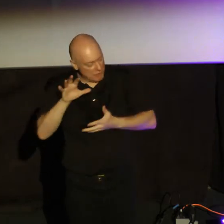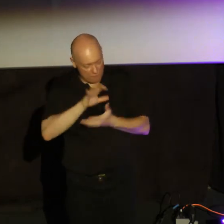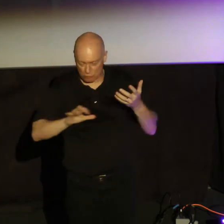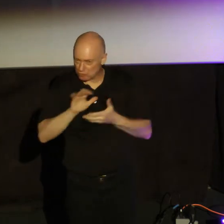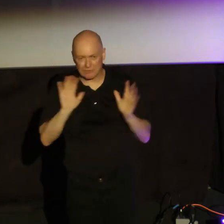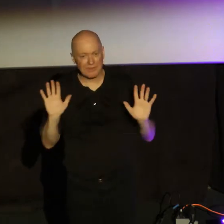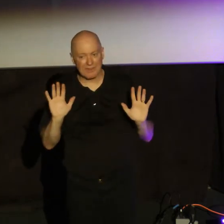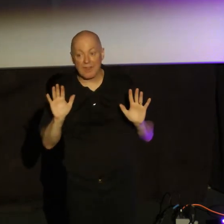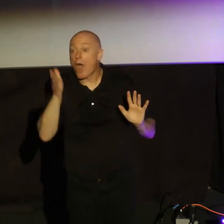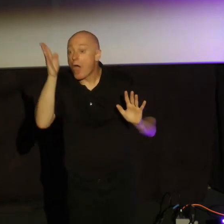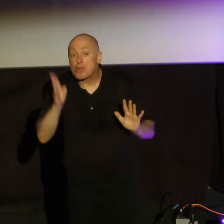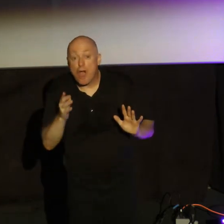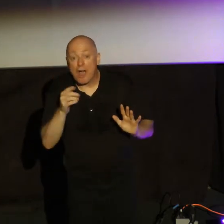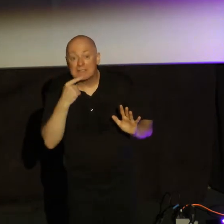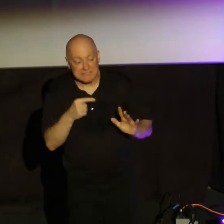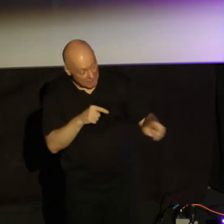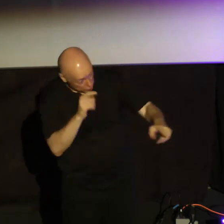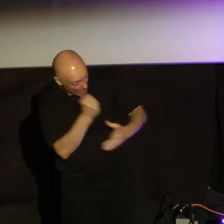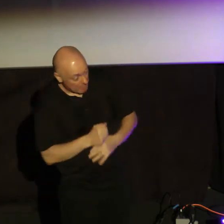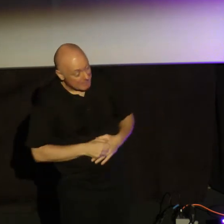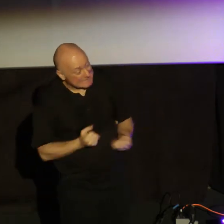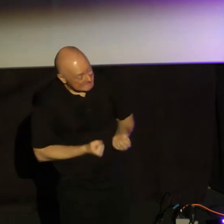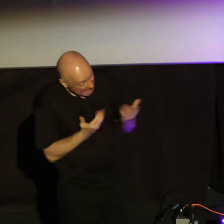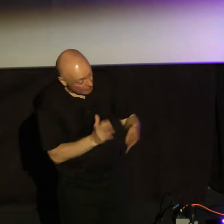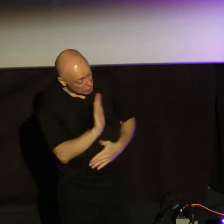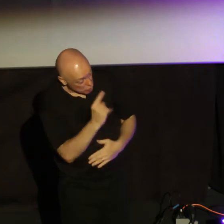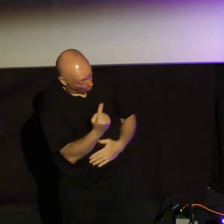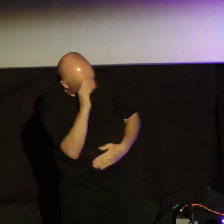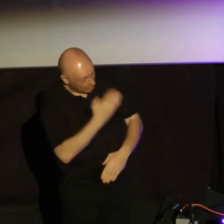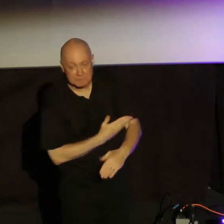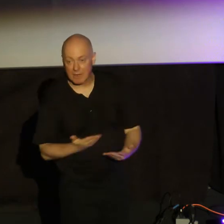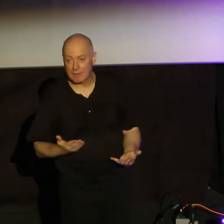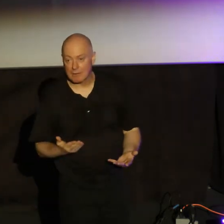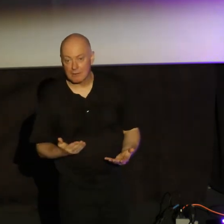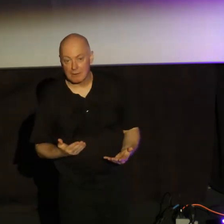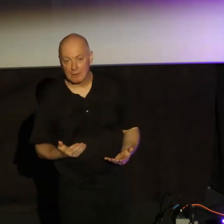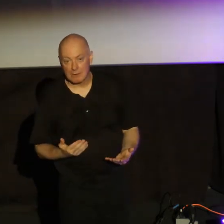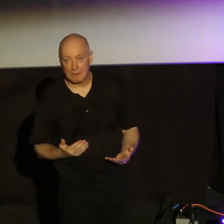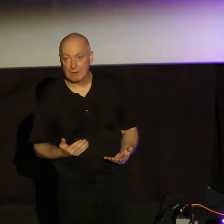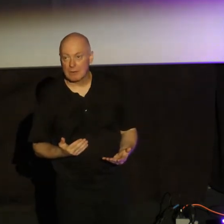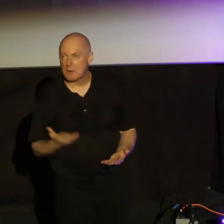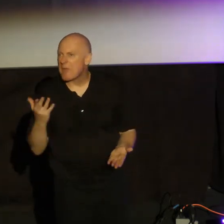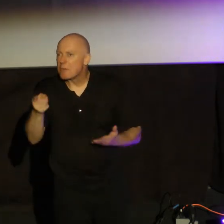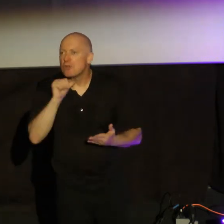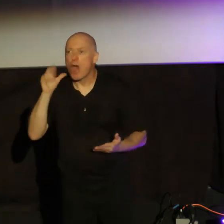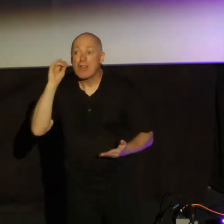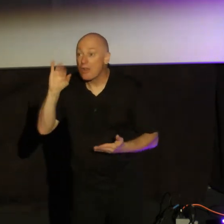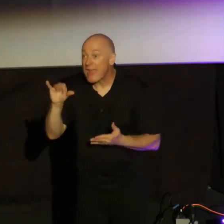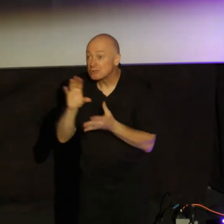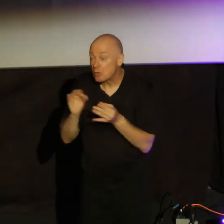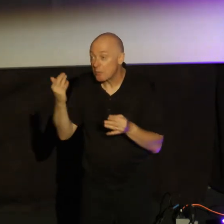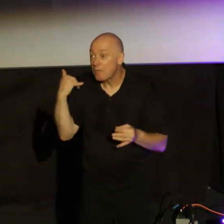So when God said, sacrifice your only son, I don't know if that's the first time some of you have heard this before, that has got to be in the Bible,